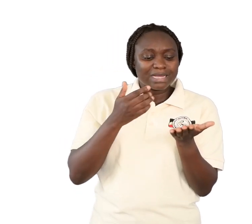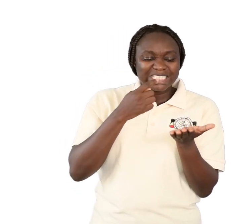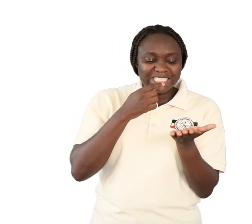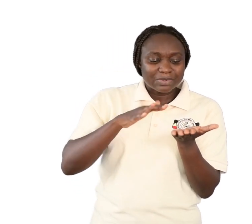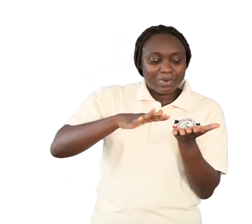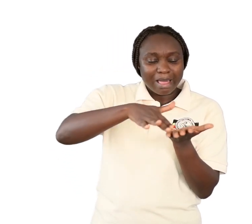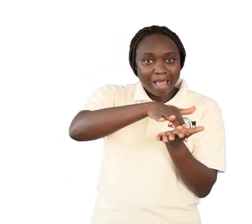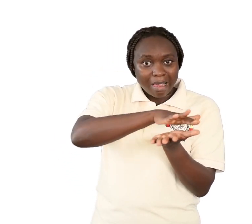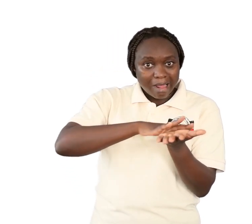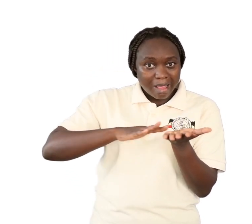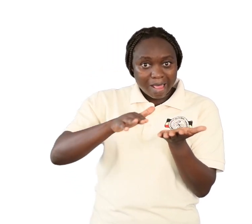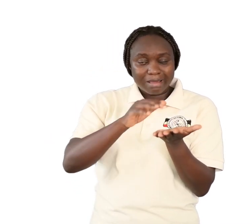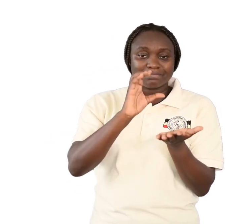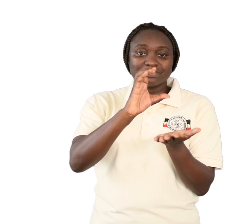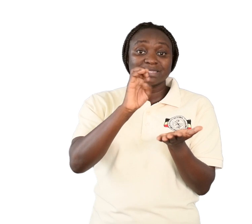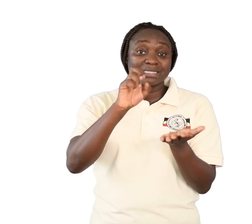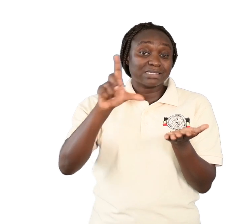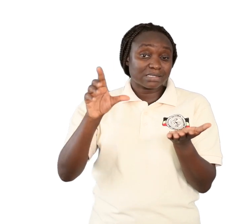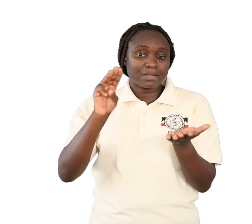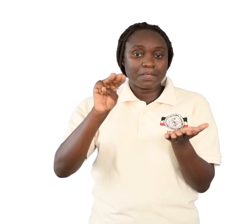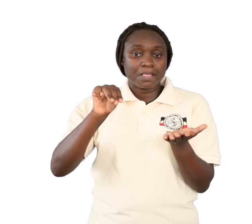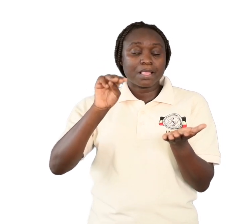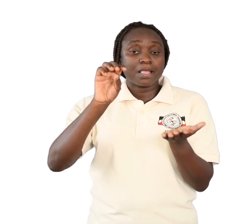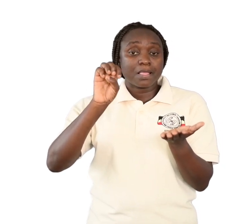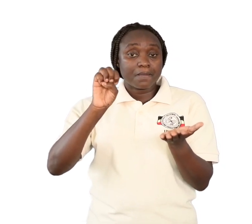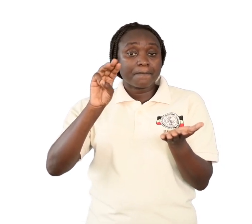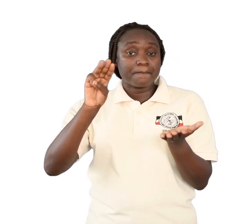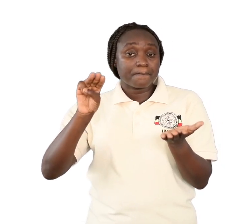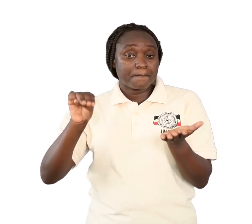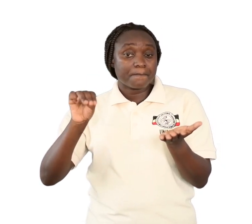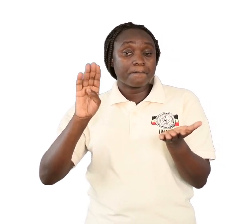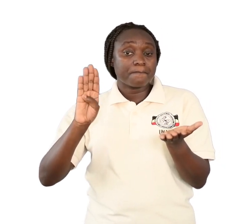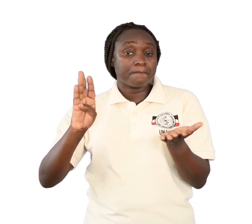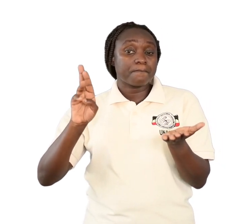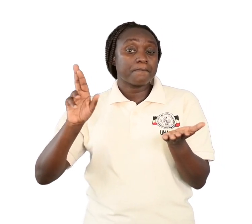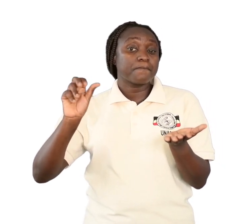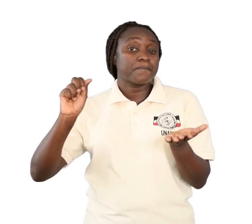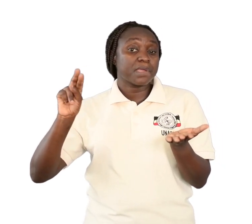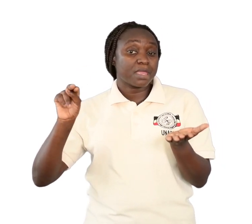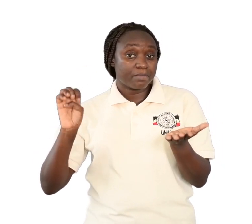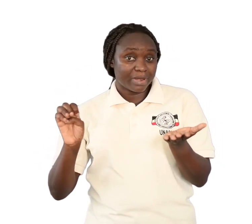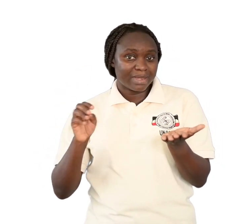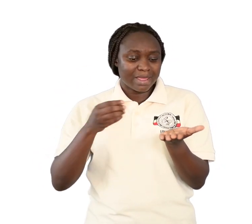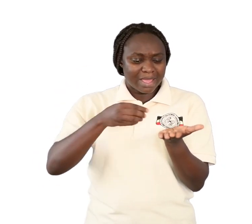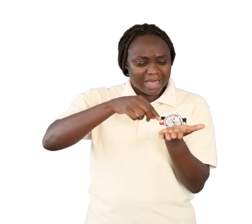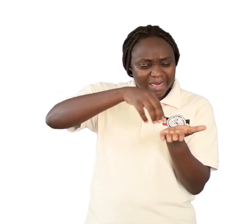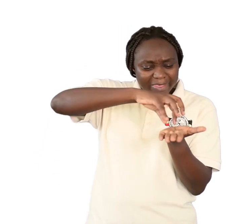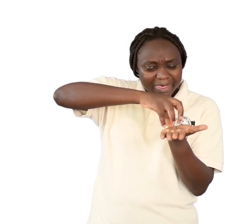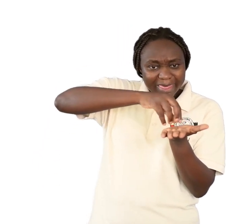is the cell membrane. And then the inner part is the nucleus.